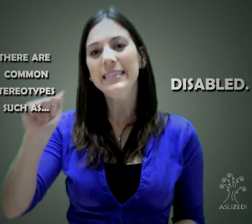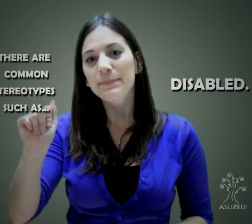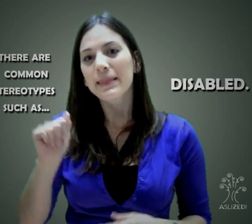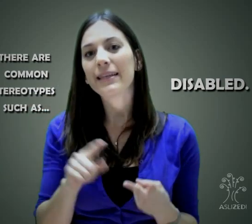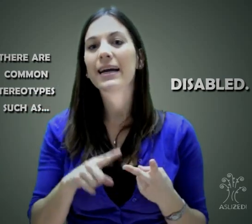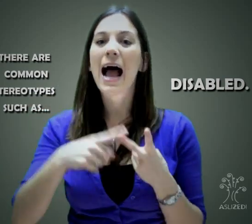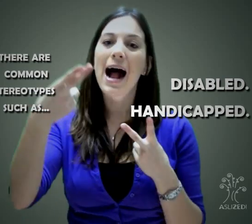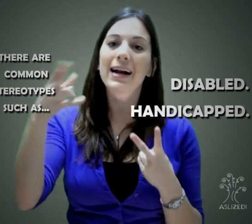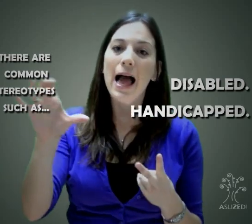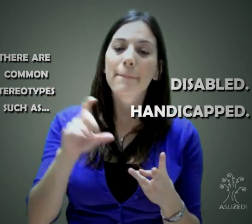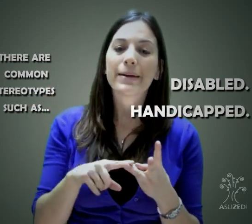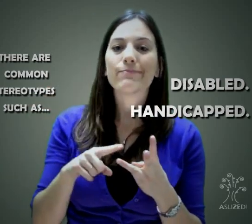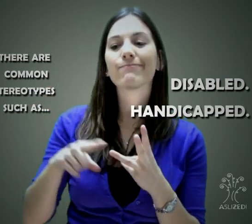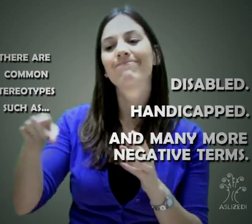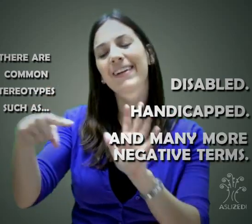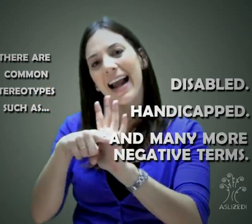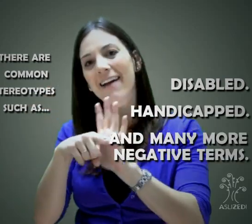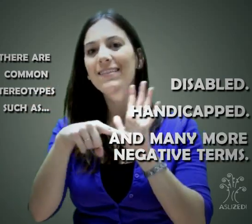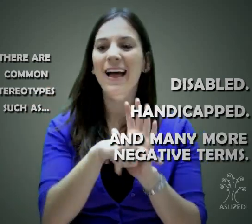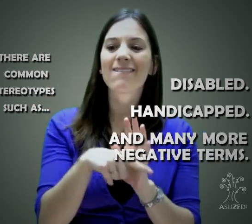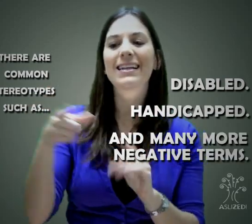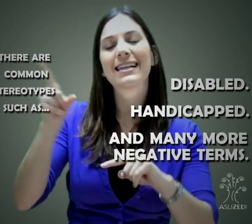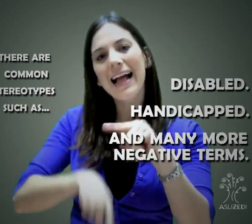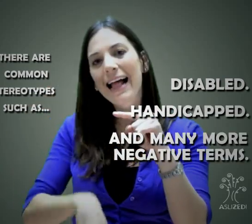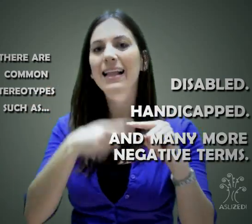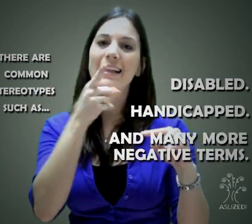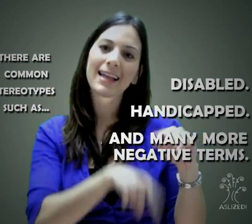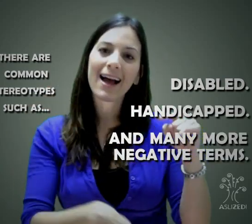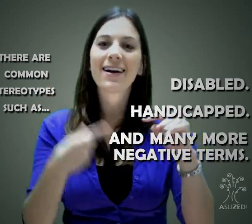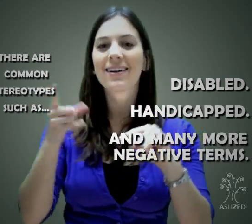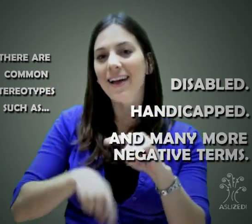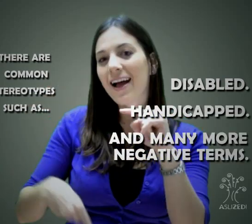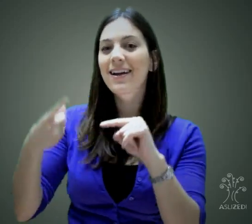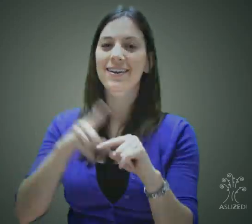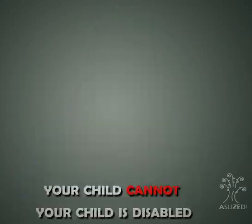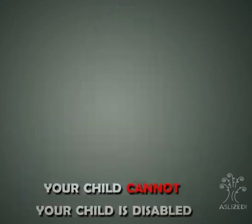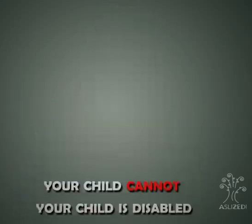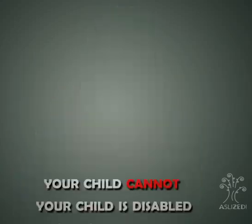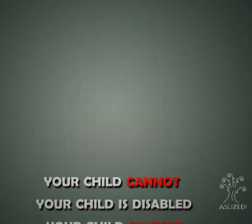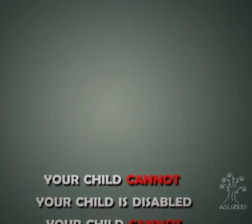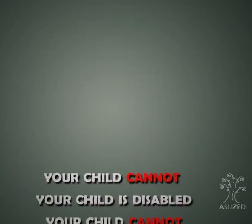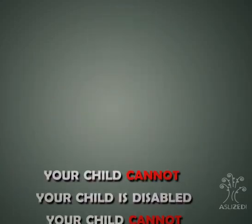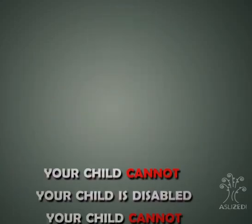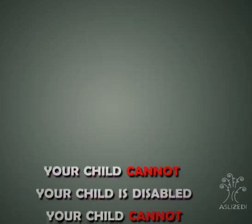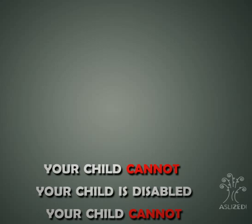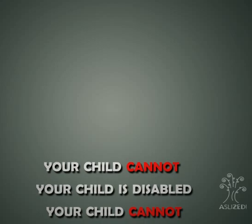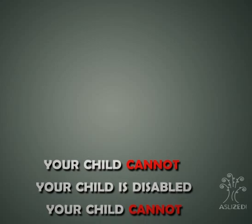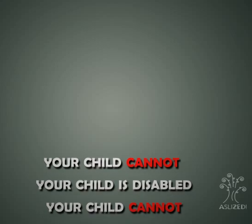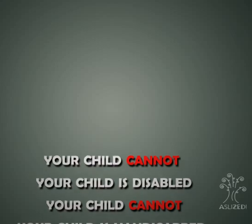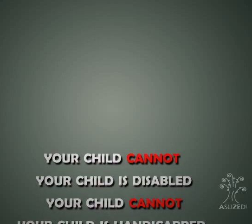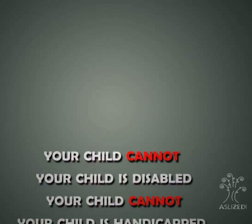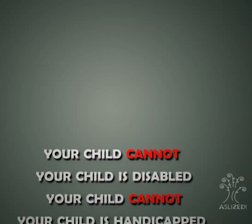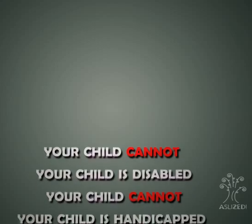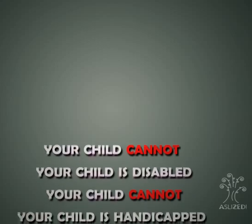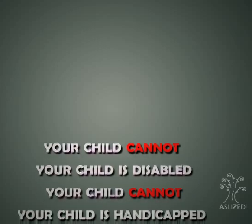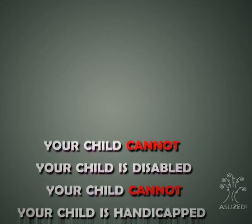Often we see and hear words such as disabled, handicapped, can't do this, can't do that, and other negative terminology applied to deaf people.